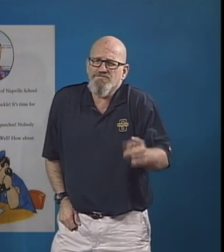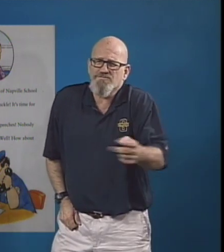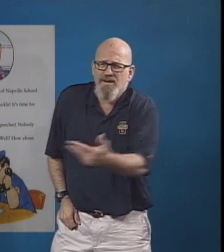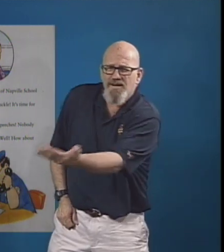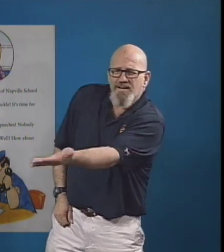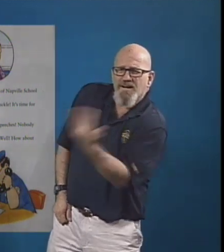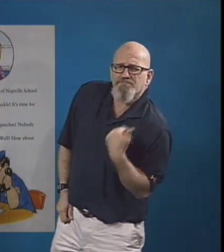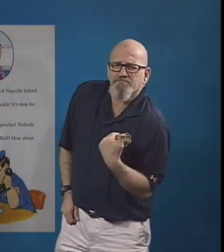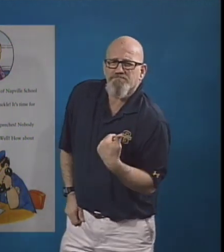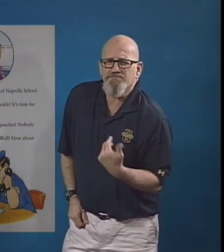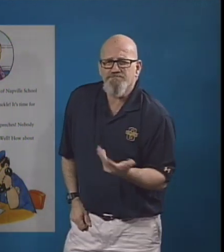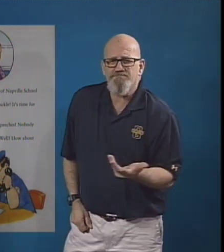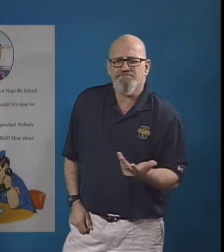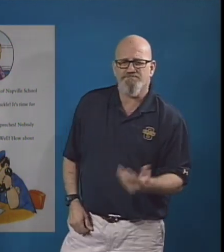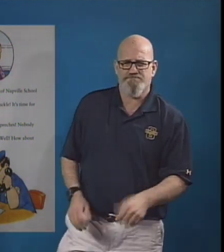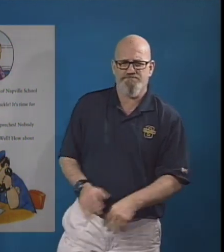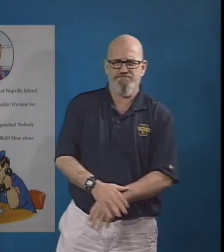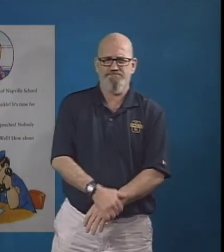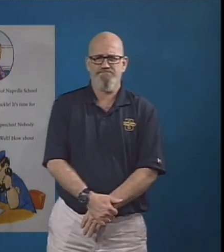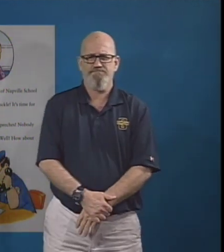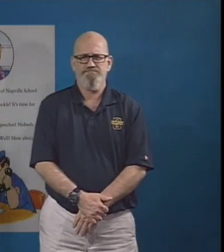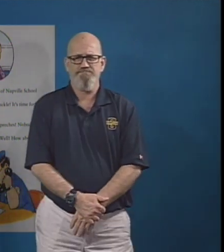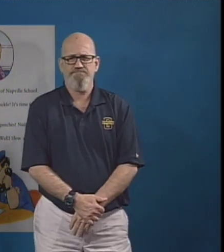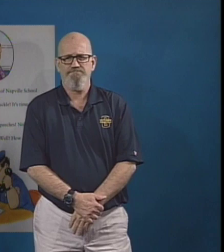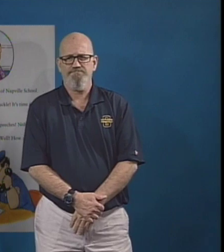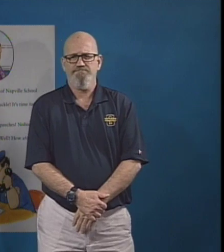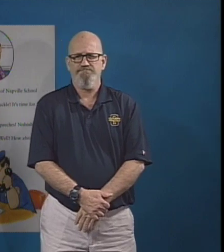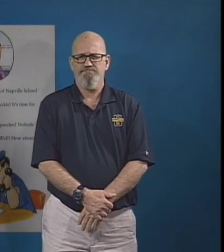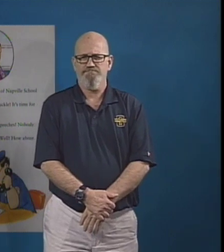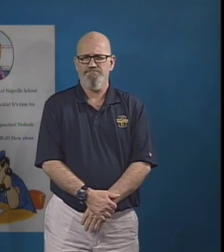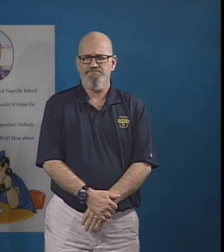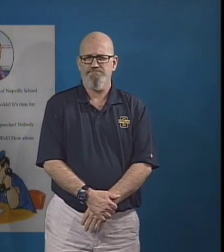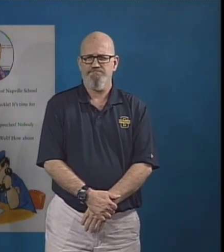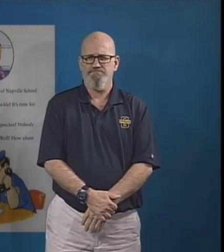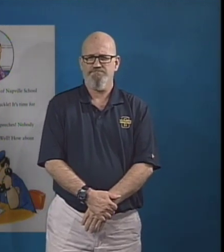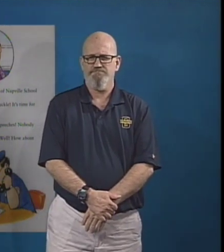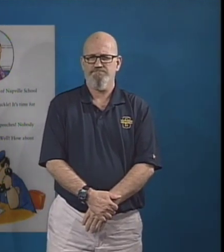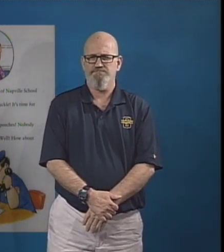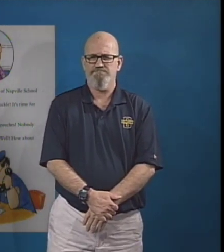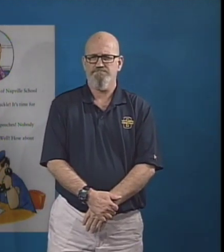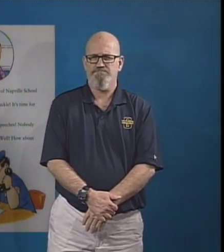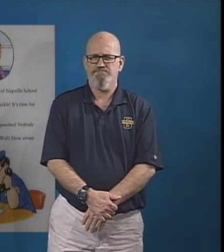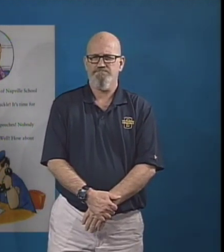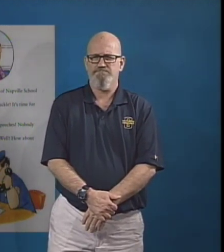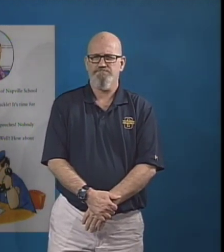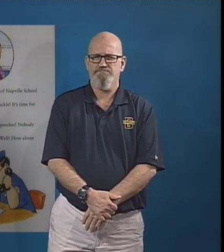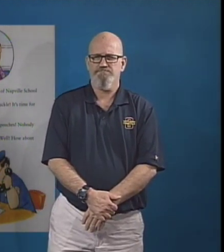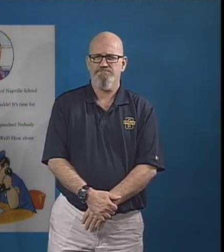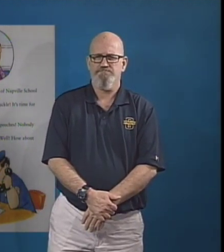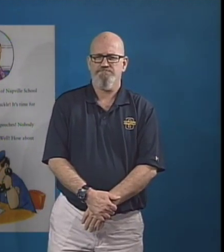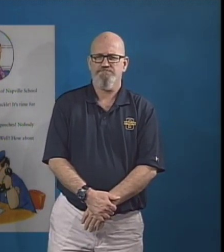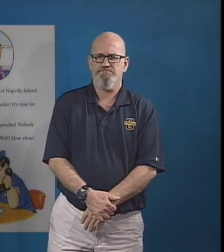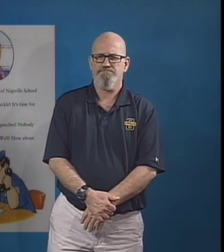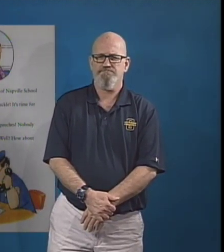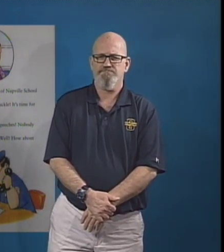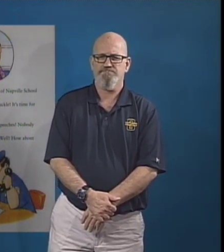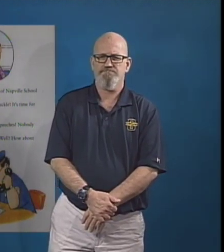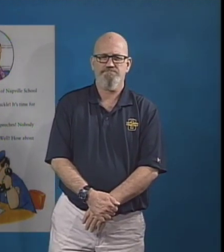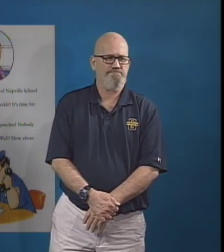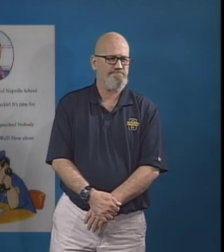I'm not giving any more speeches. Nobody looks at me anyway. Oh, said Mrs. Topple. Well, how about Gloria? Could she come?